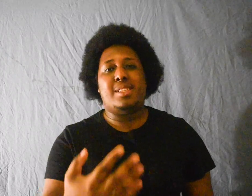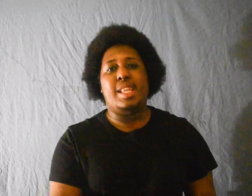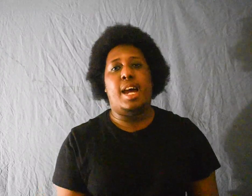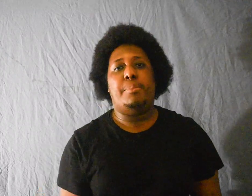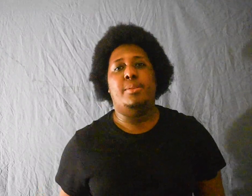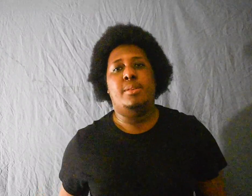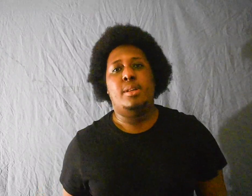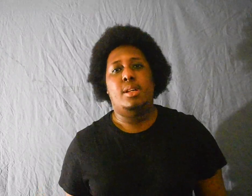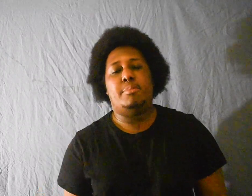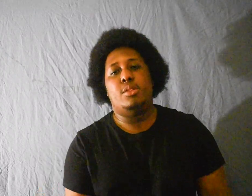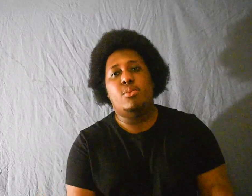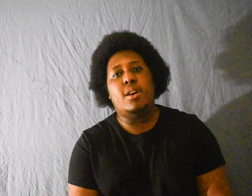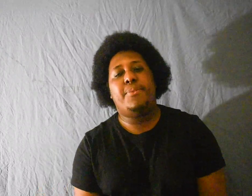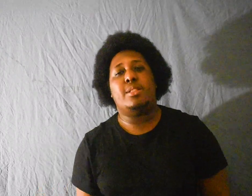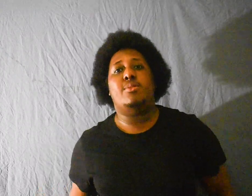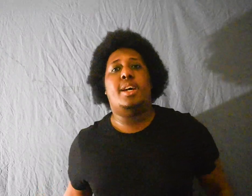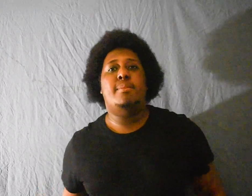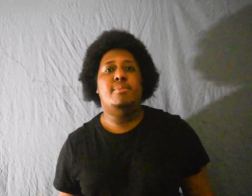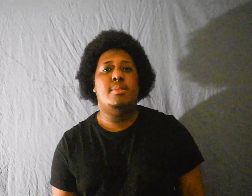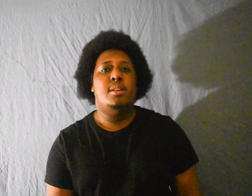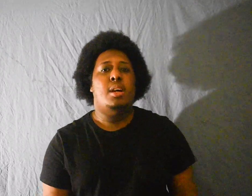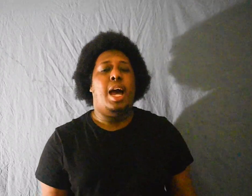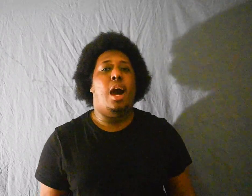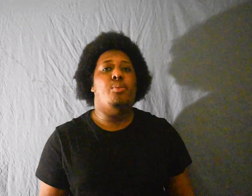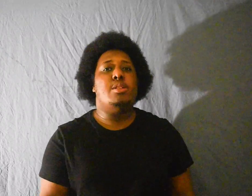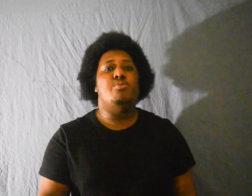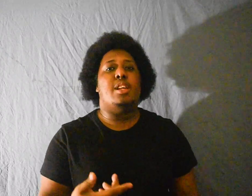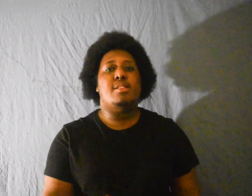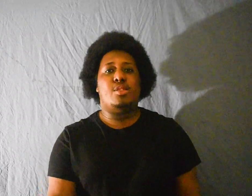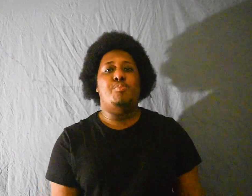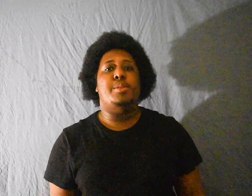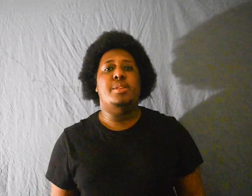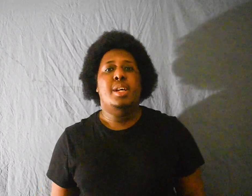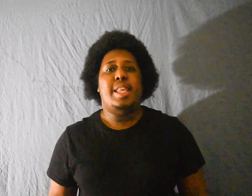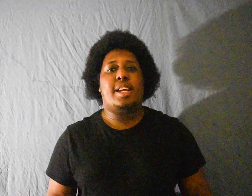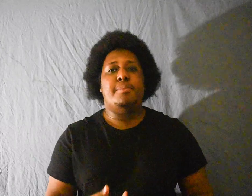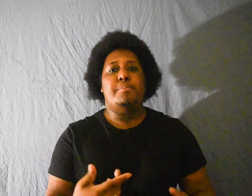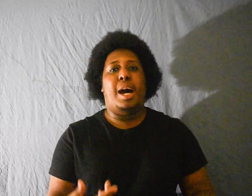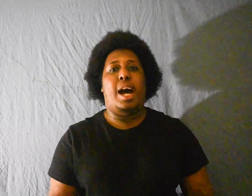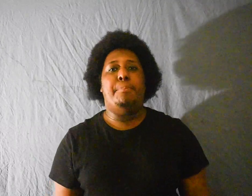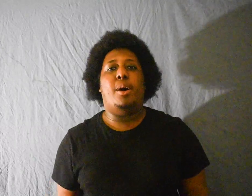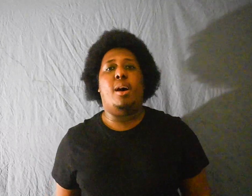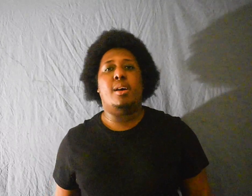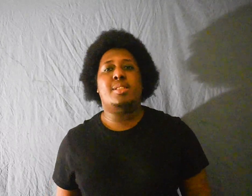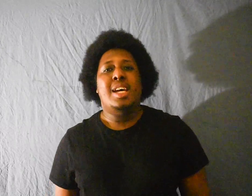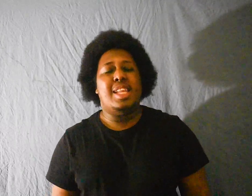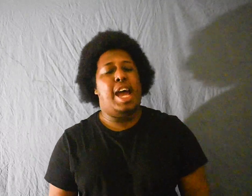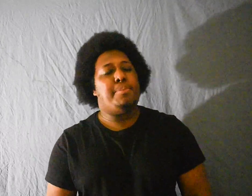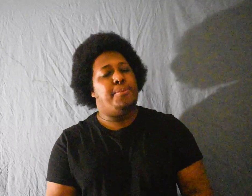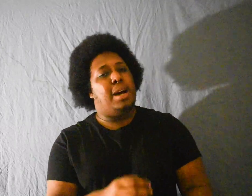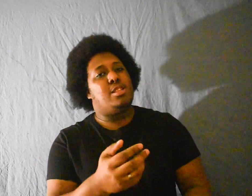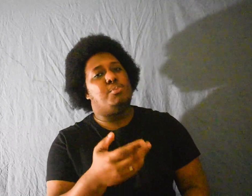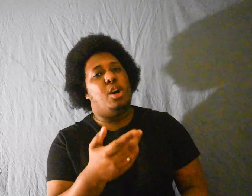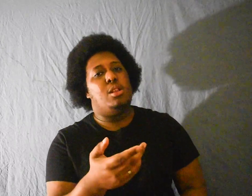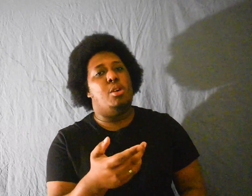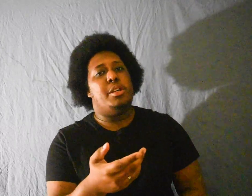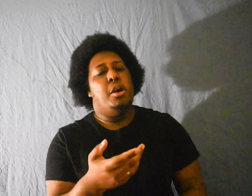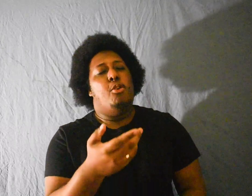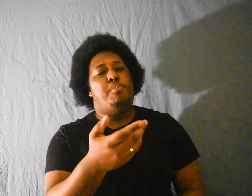I snap I'm in the wrong if I do that I don't want to do nothing stupid That can be behind bars Then I have to find a smart lawyer Who